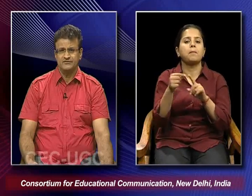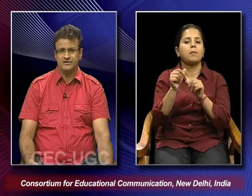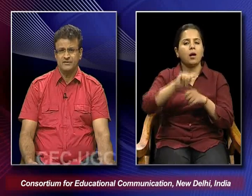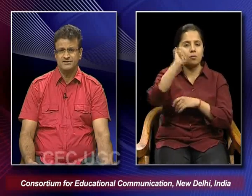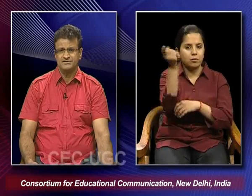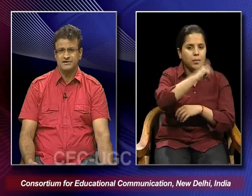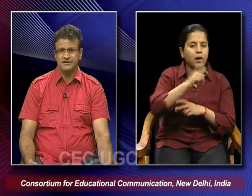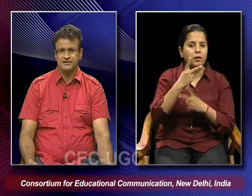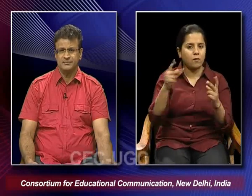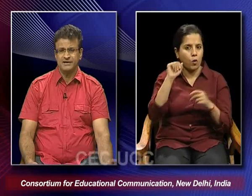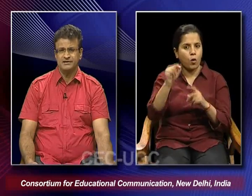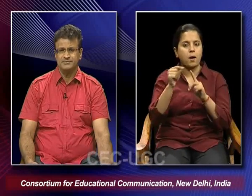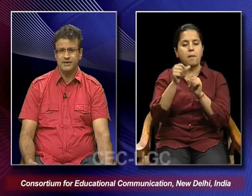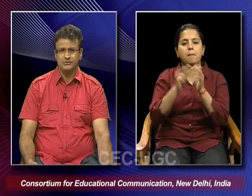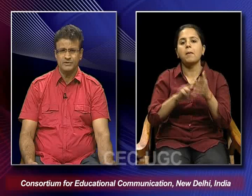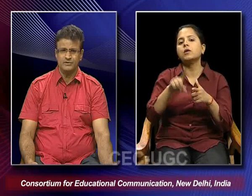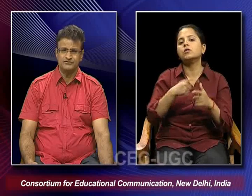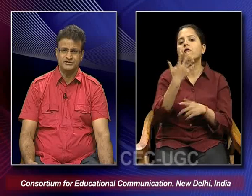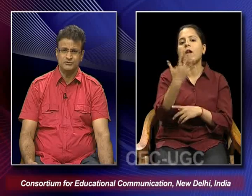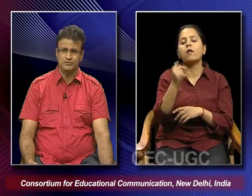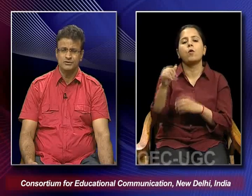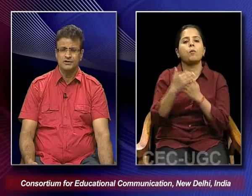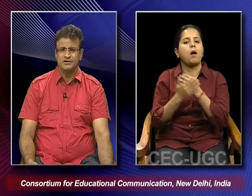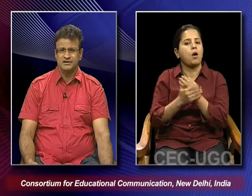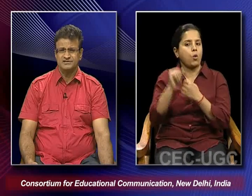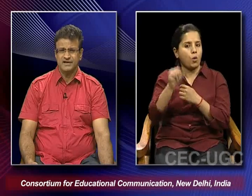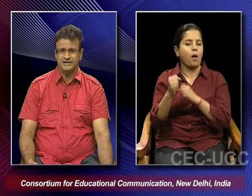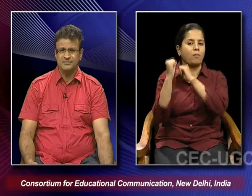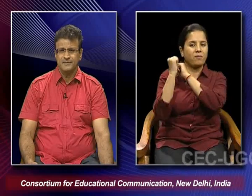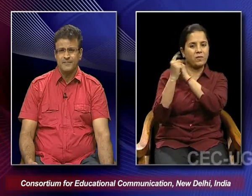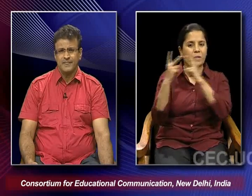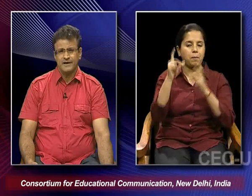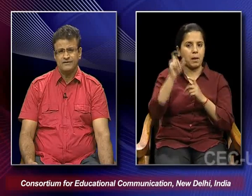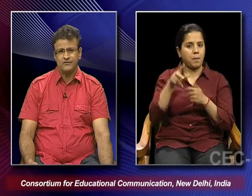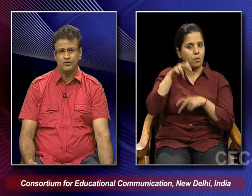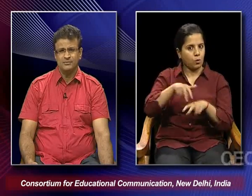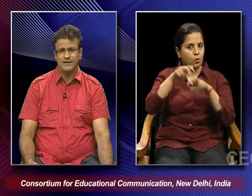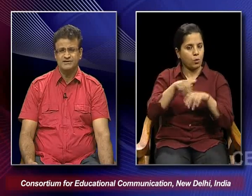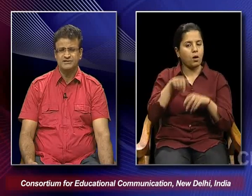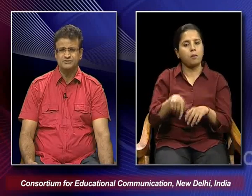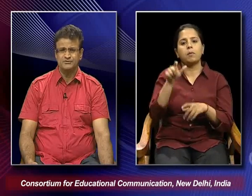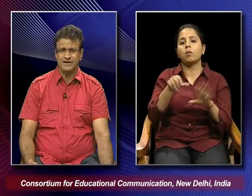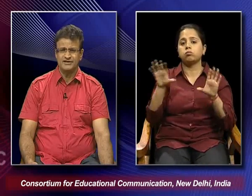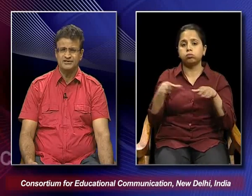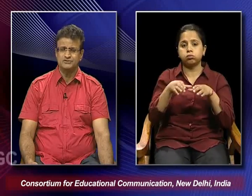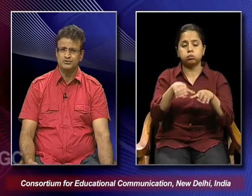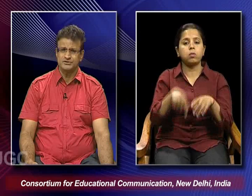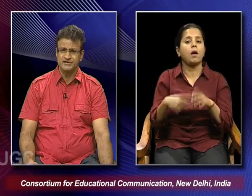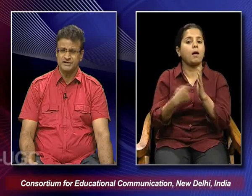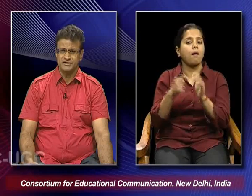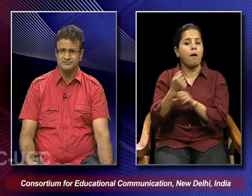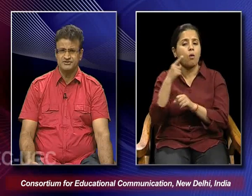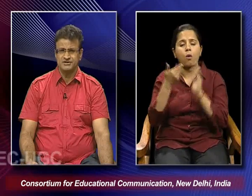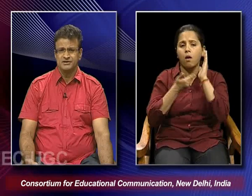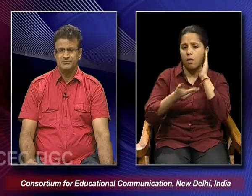beloved ones and Palikki palanquin of Sri Guru Granth Sahib. And followed by the teams of Ragis, those who are